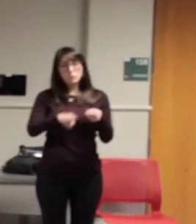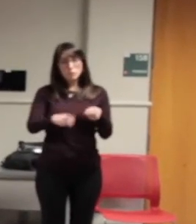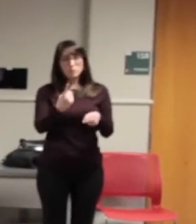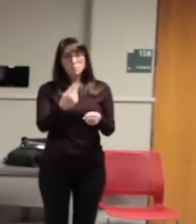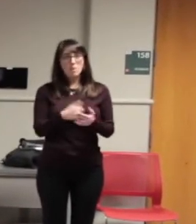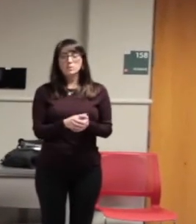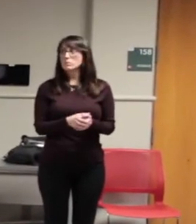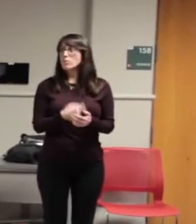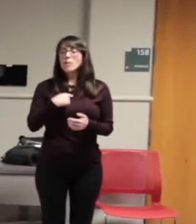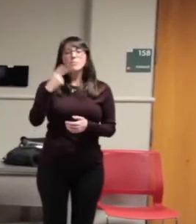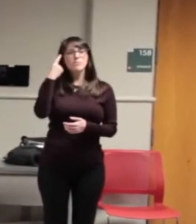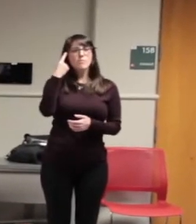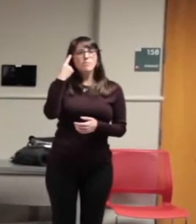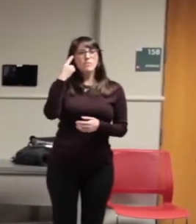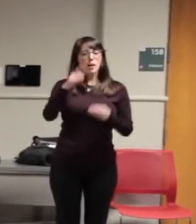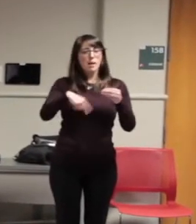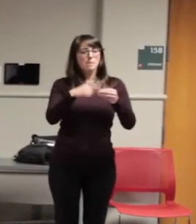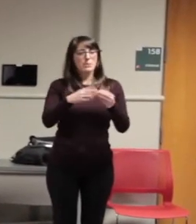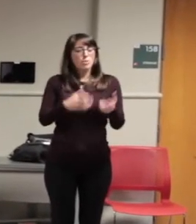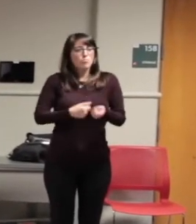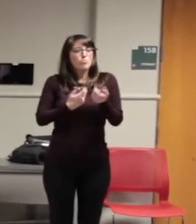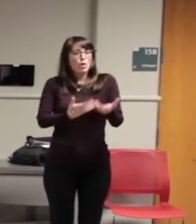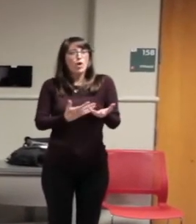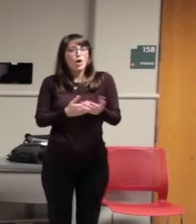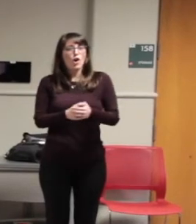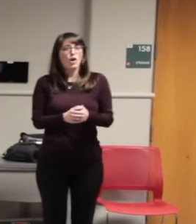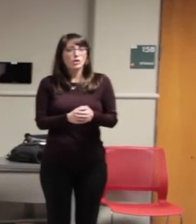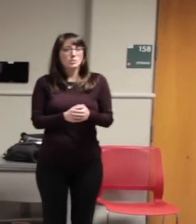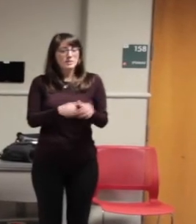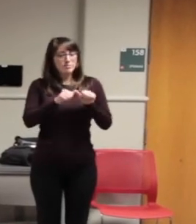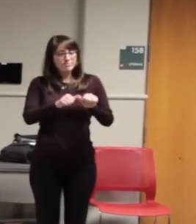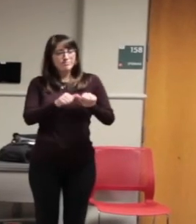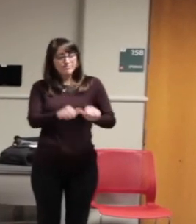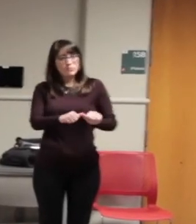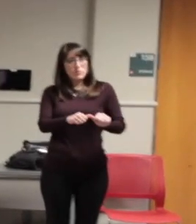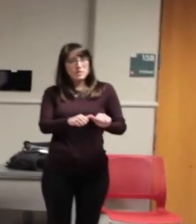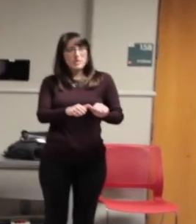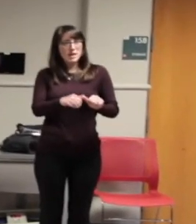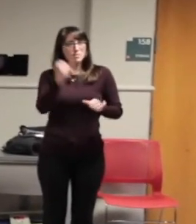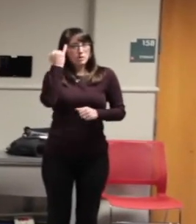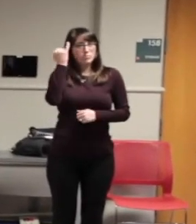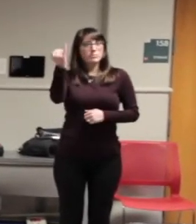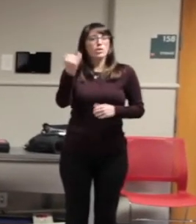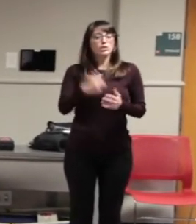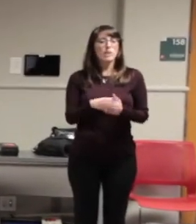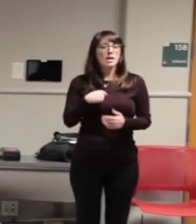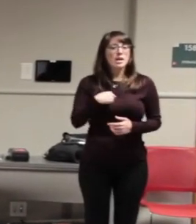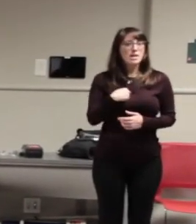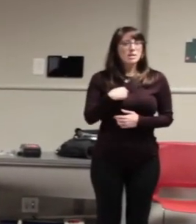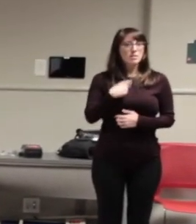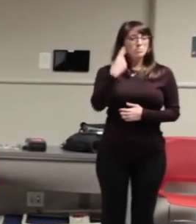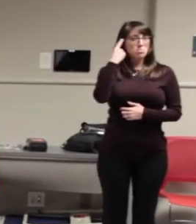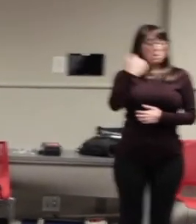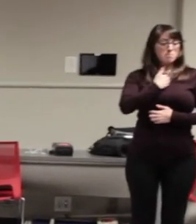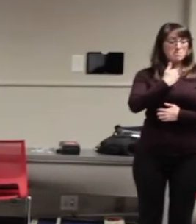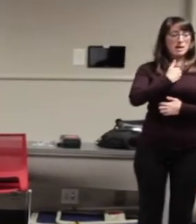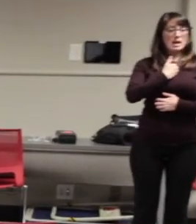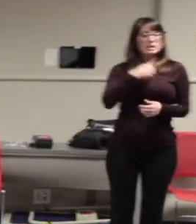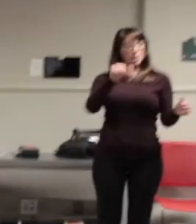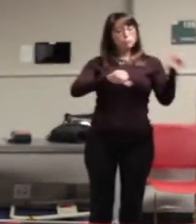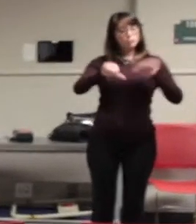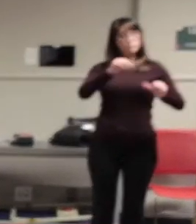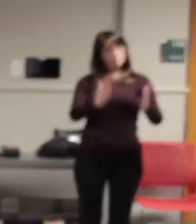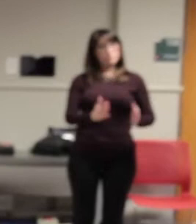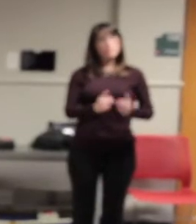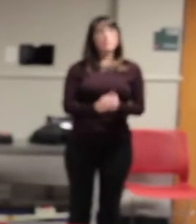I think about poems as, I just had this idea, it's called sustainable ideologies. Right? So I think of myself as kind of a scientist. I'm out here, I